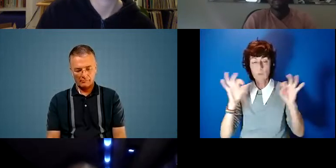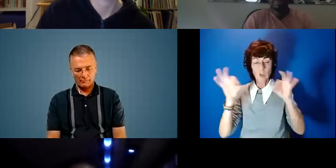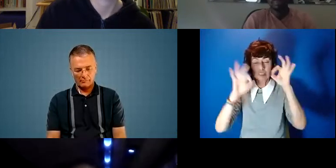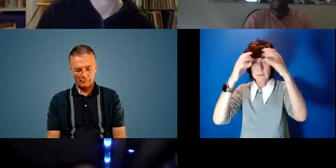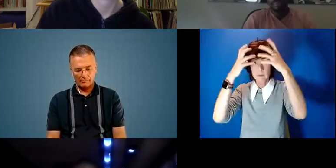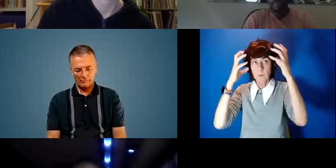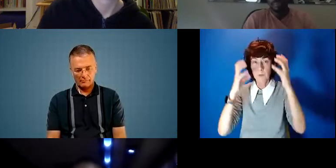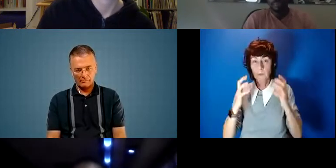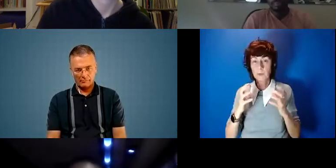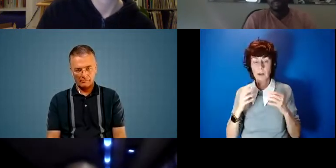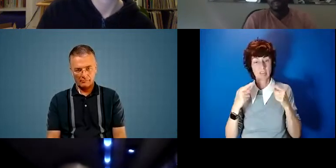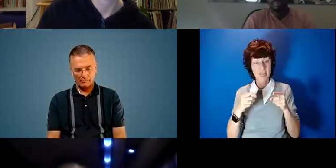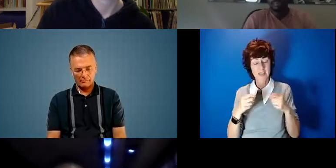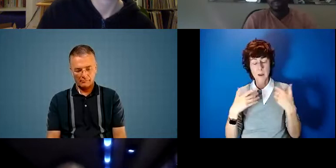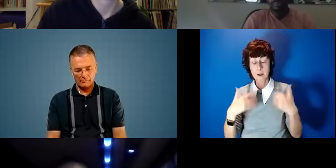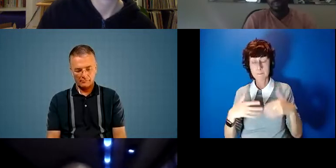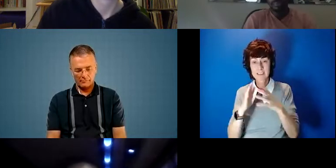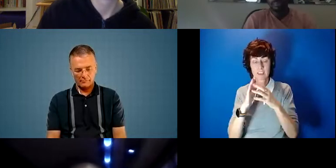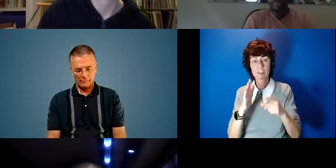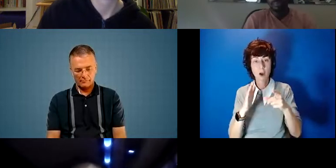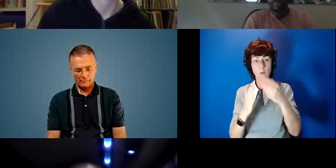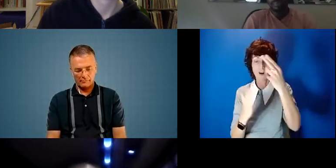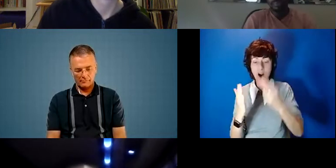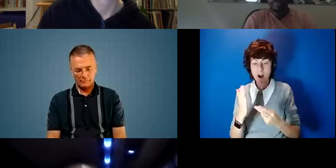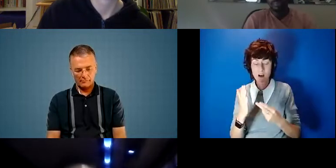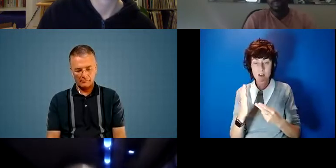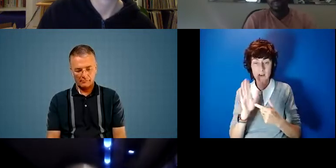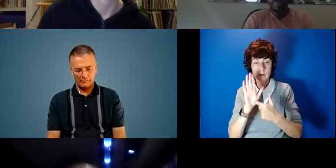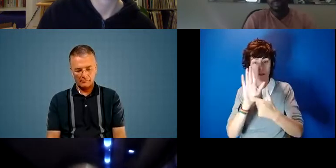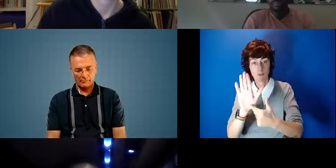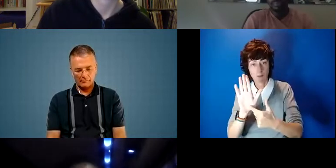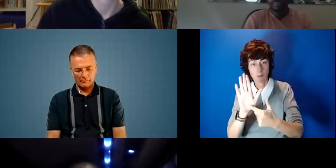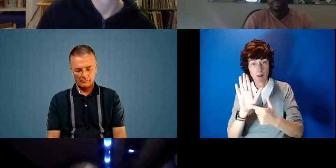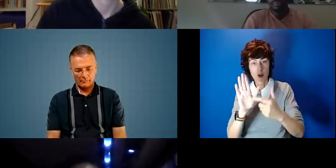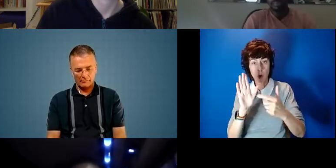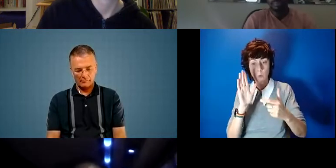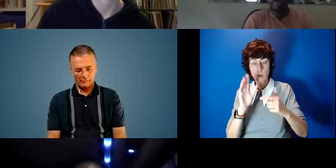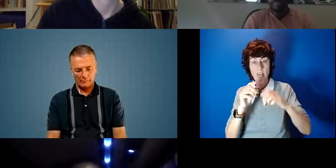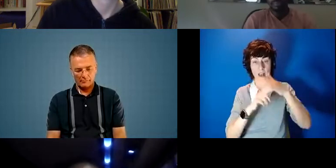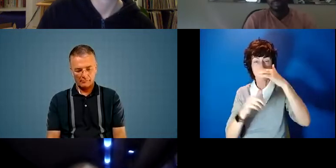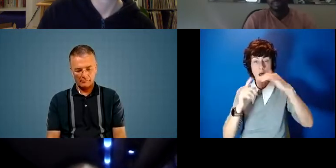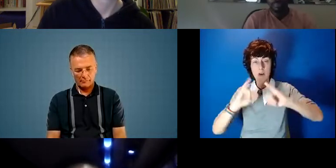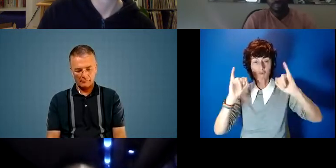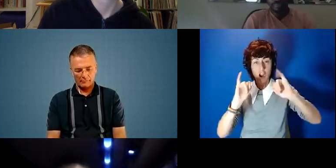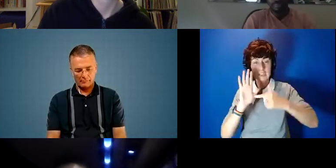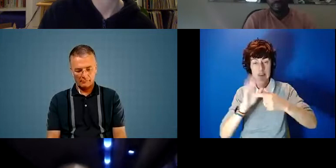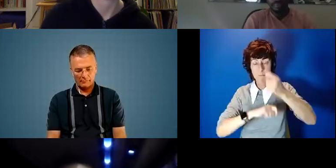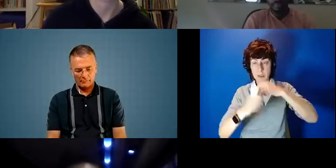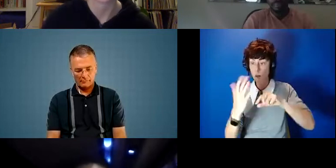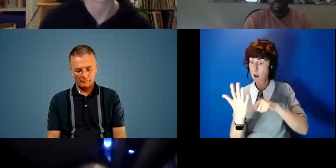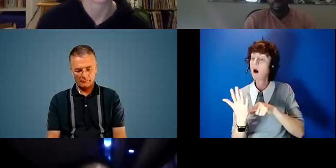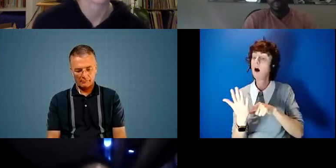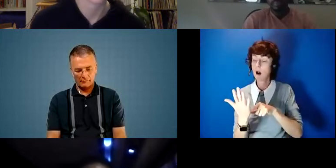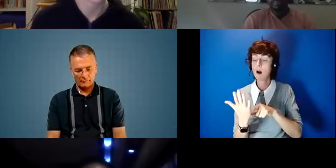bringing the climate crisis to the public but that's that's done now we've kind of done that bit and i think it's really